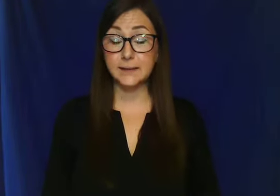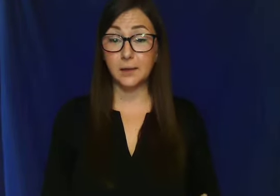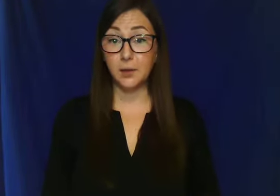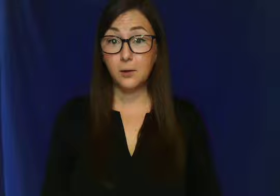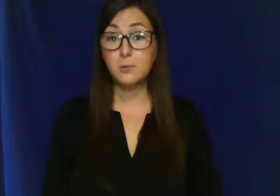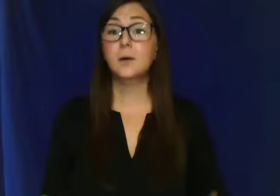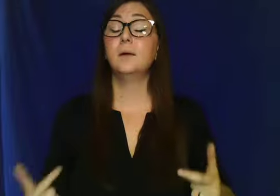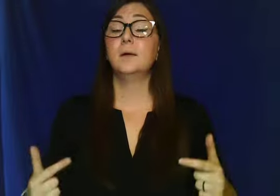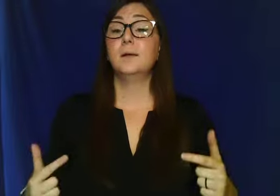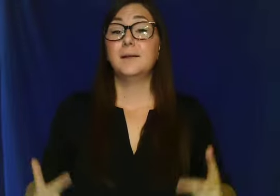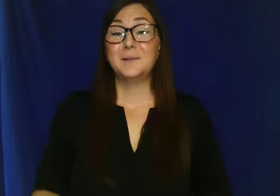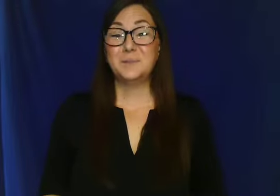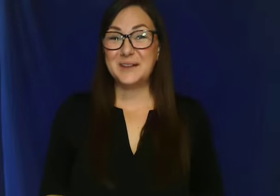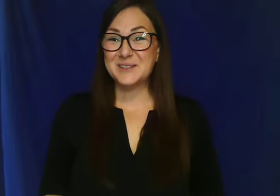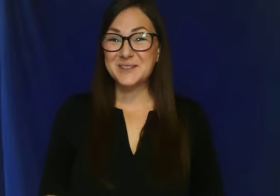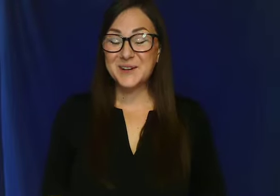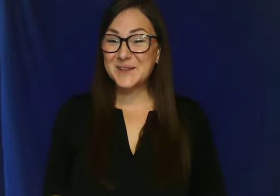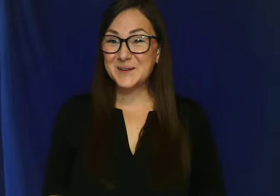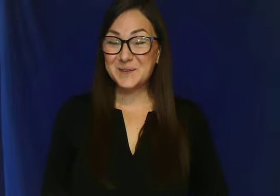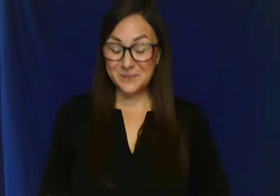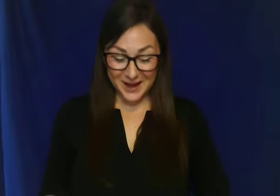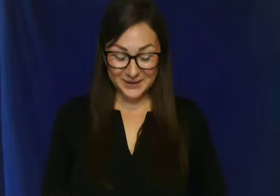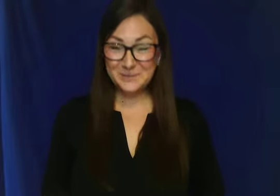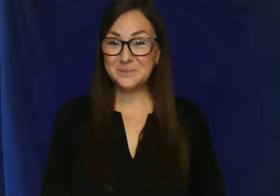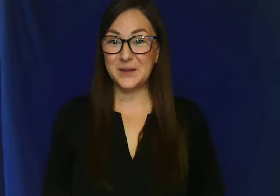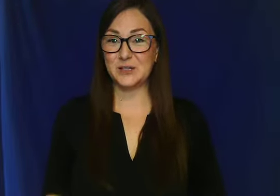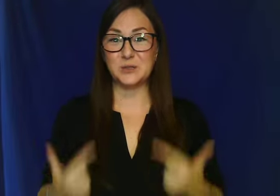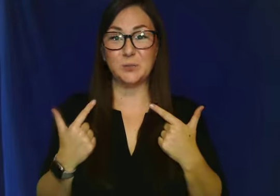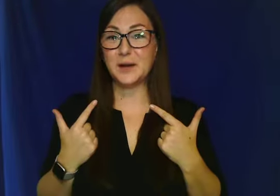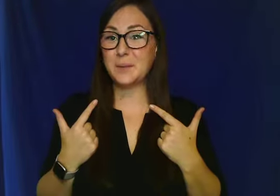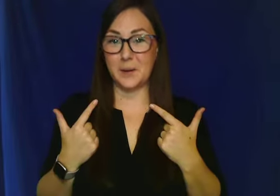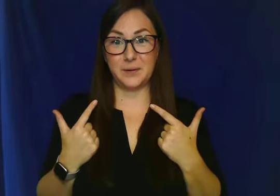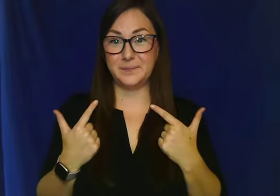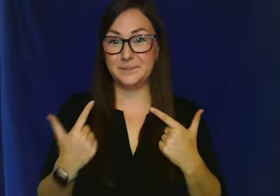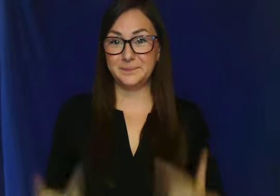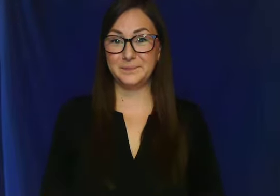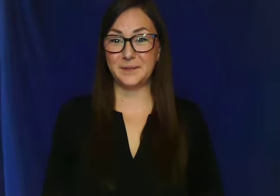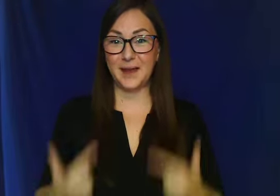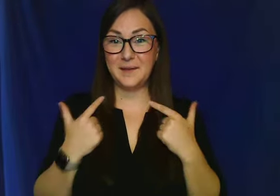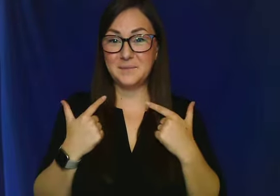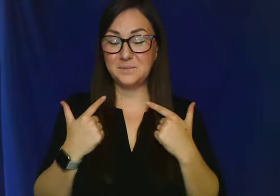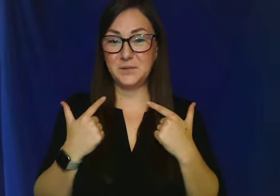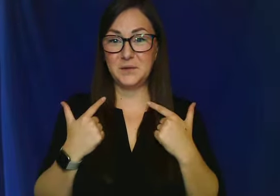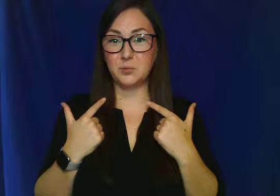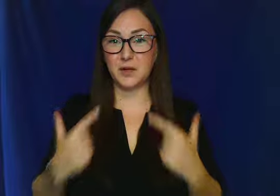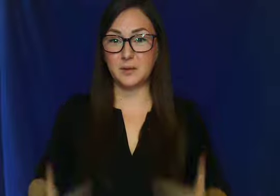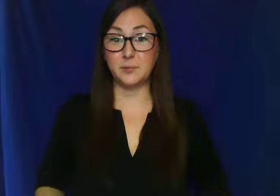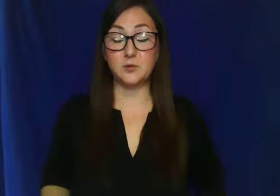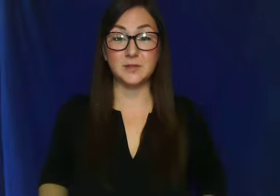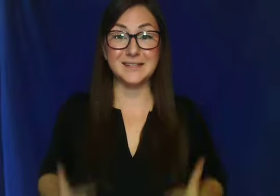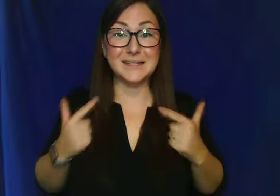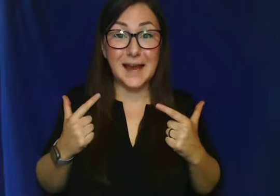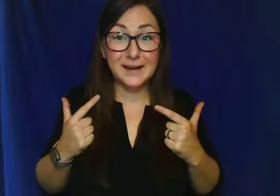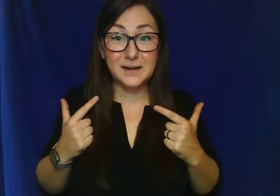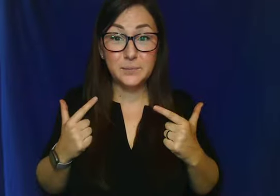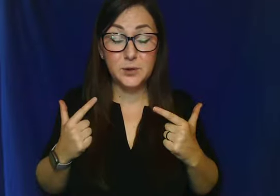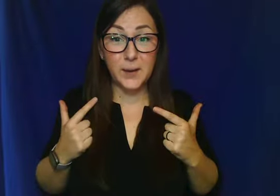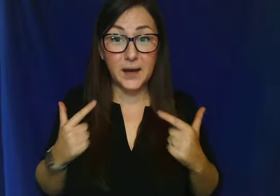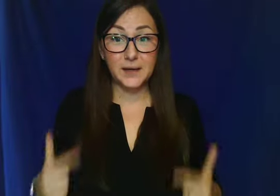that low. But you start there at the bottom. You just bring them up. Okay? You bring them up. You could slide it up your body.